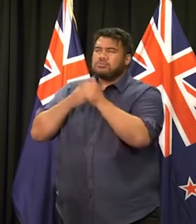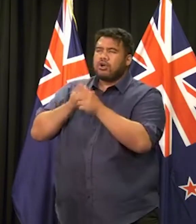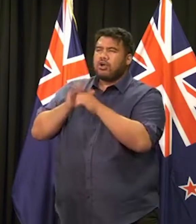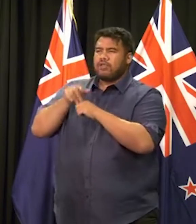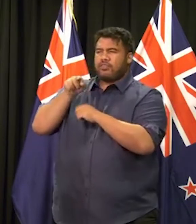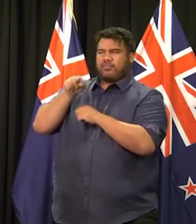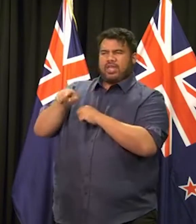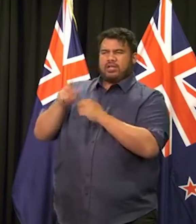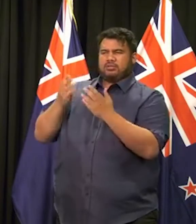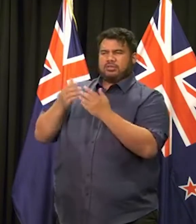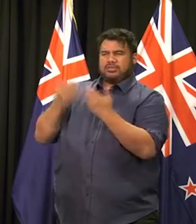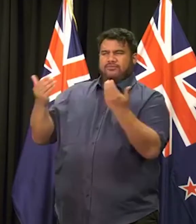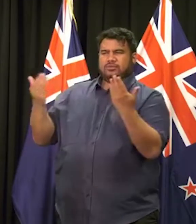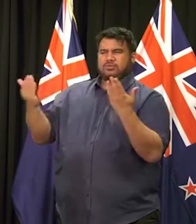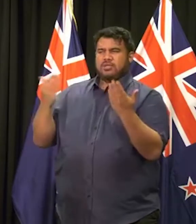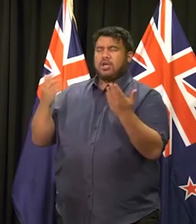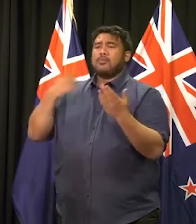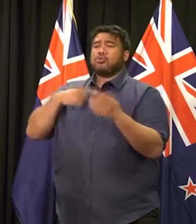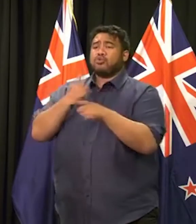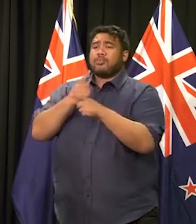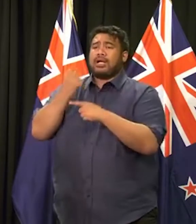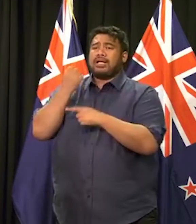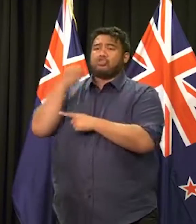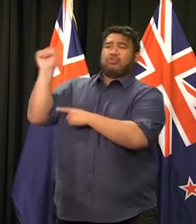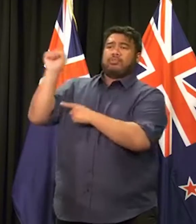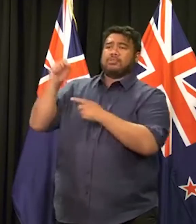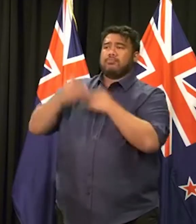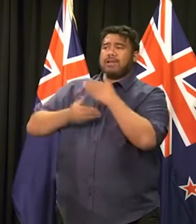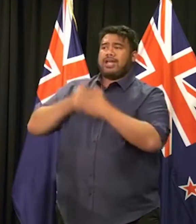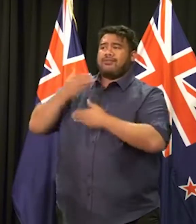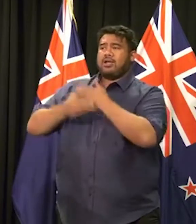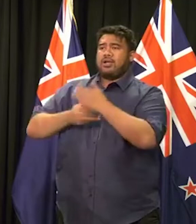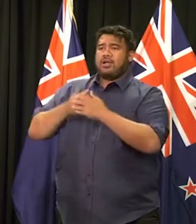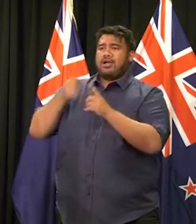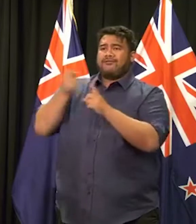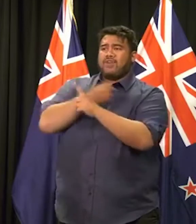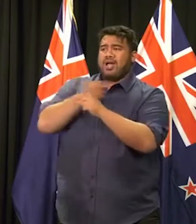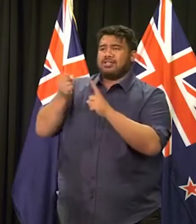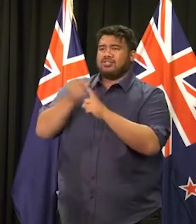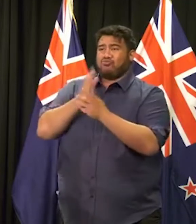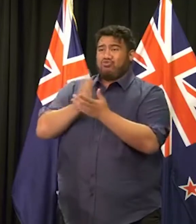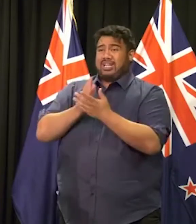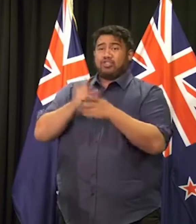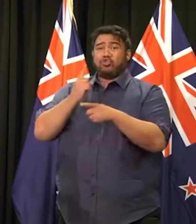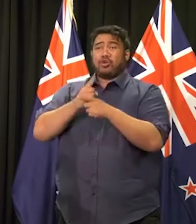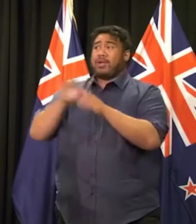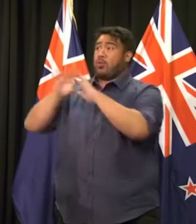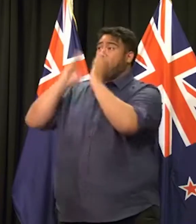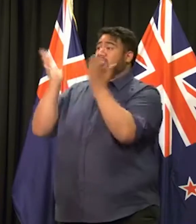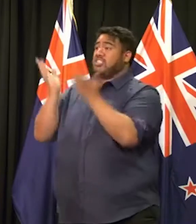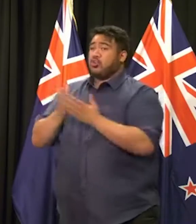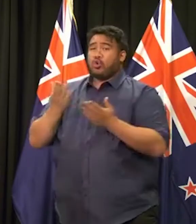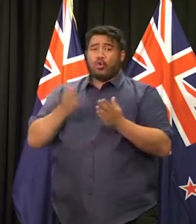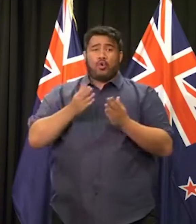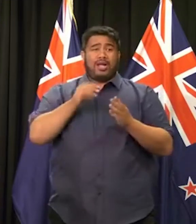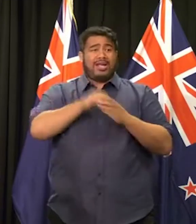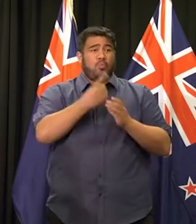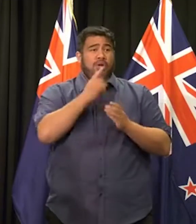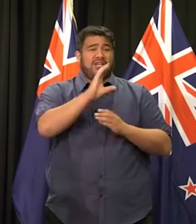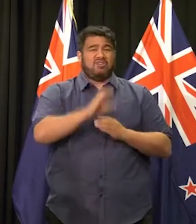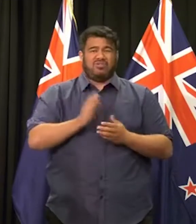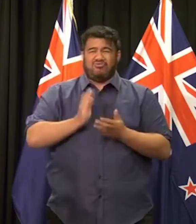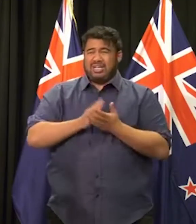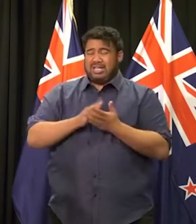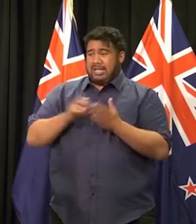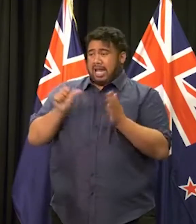extremism and inciting violence, demarcating that between domestic and international is, as I would have thought in some cases